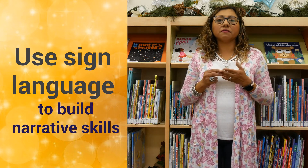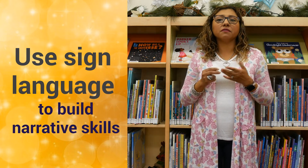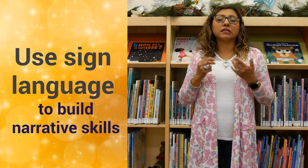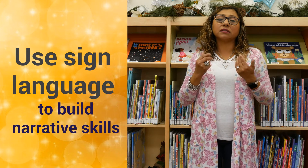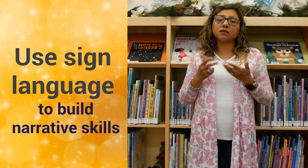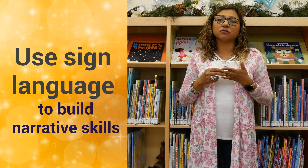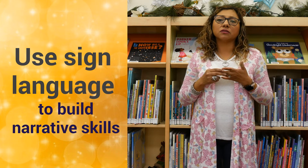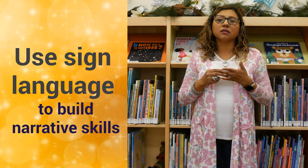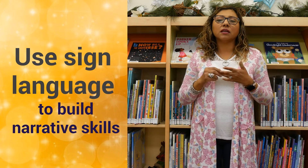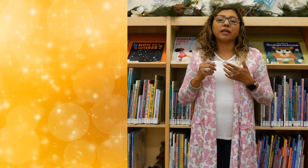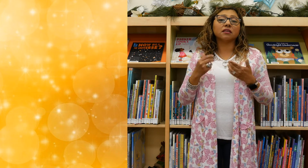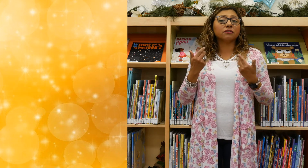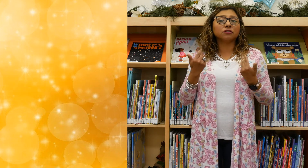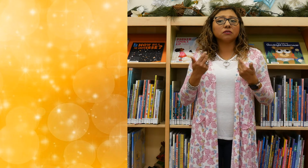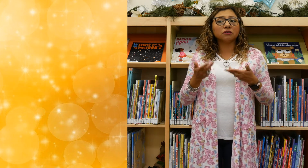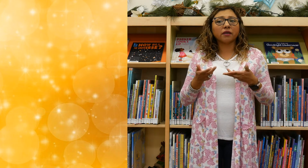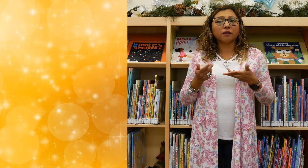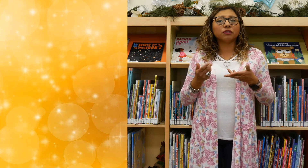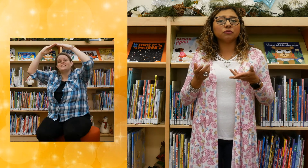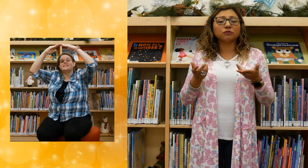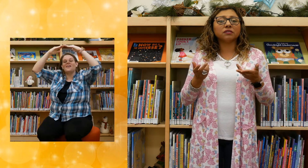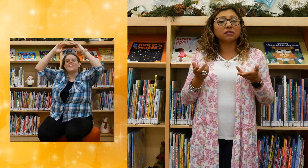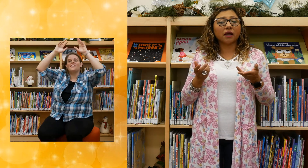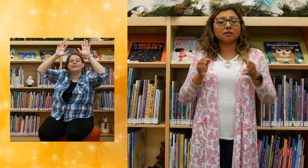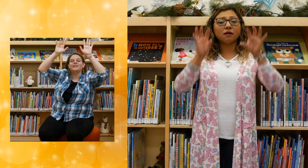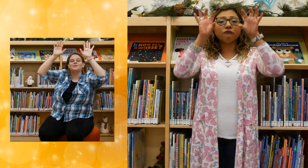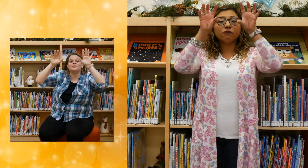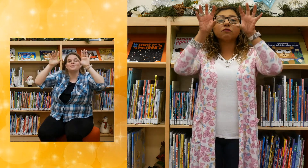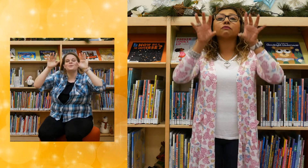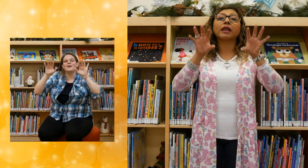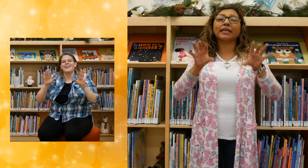skills. Like in our song today, we use the sign for rain.